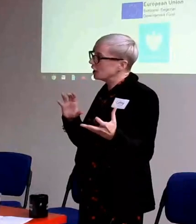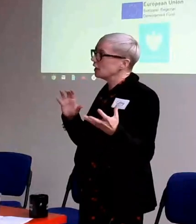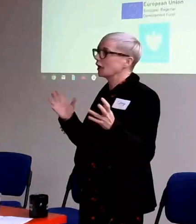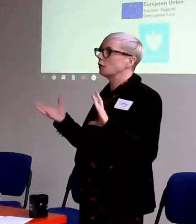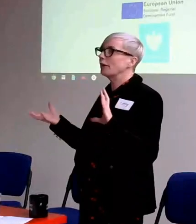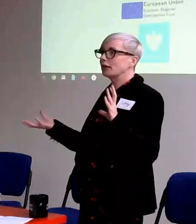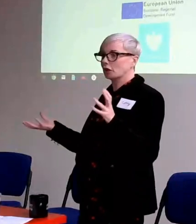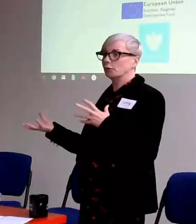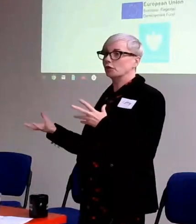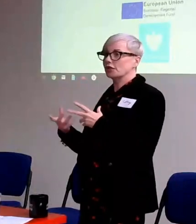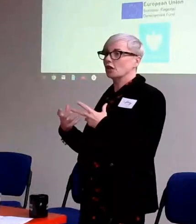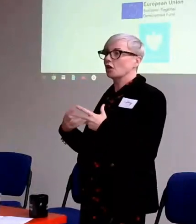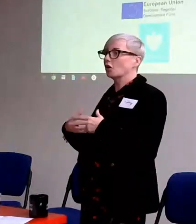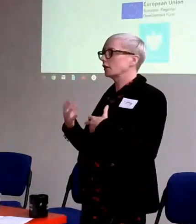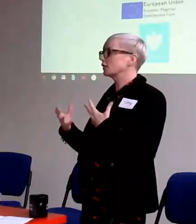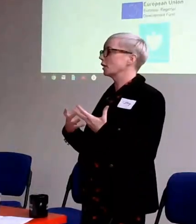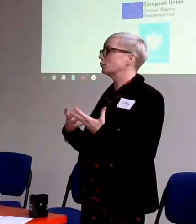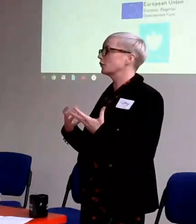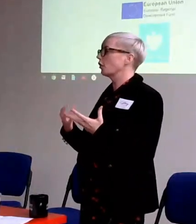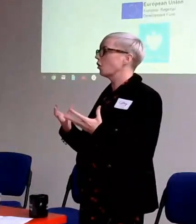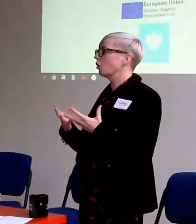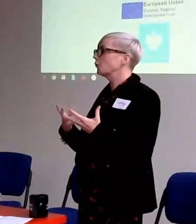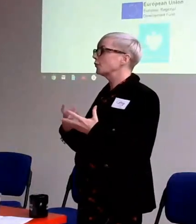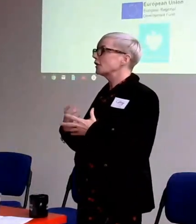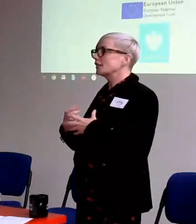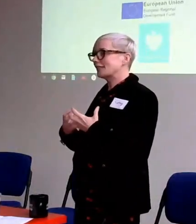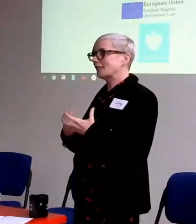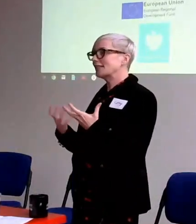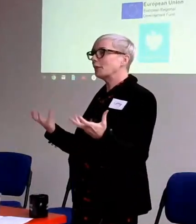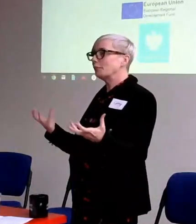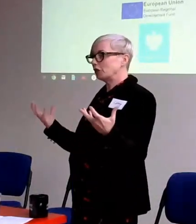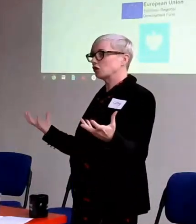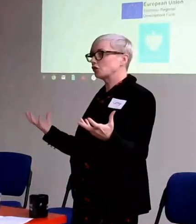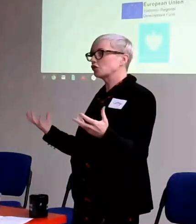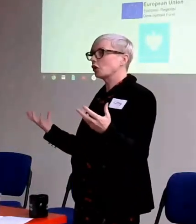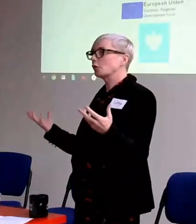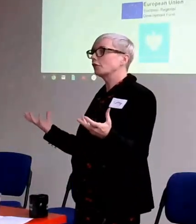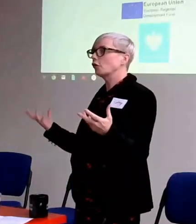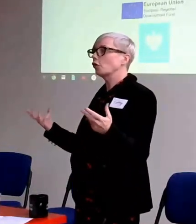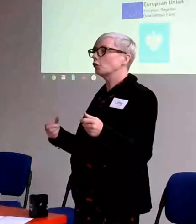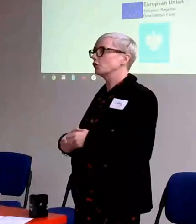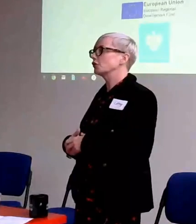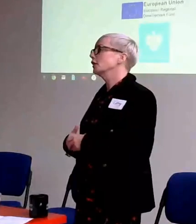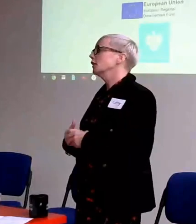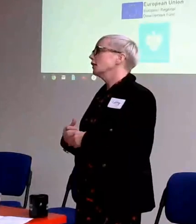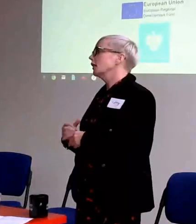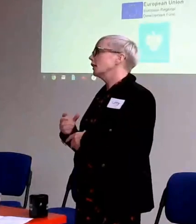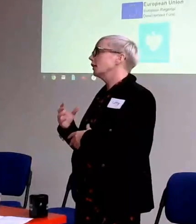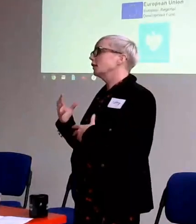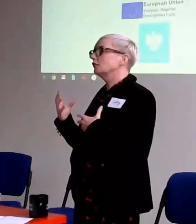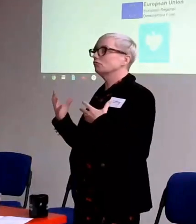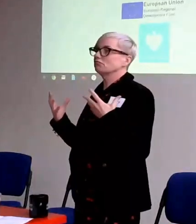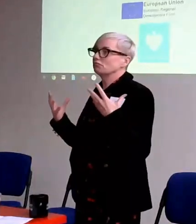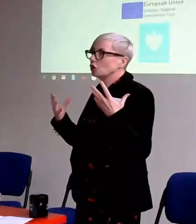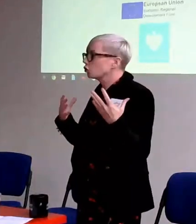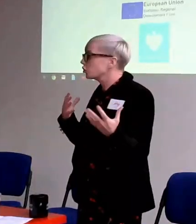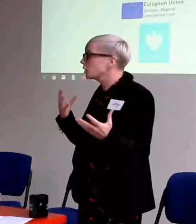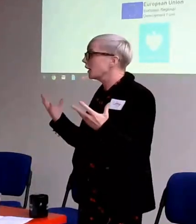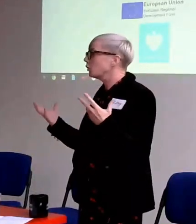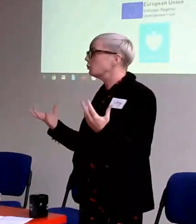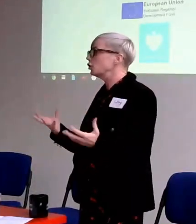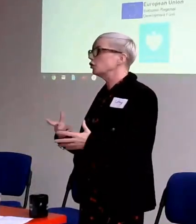IOT and the middle community are in terms of our city ambitions going forward in